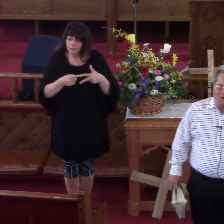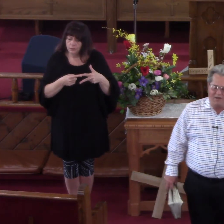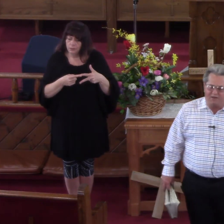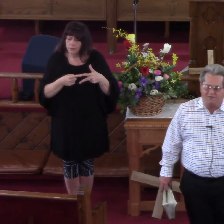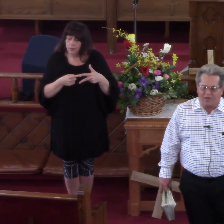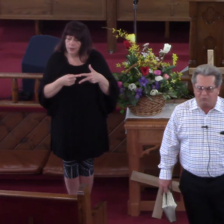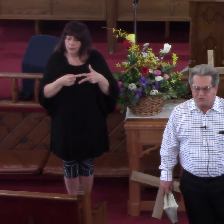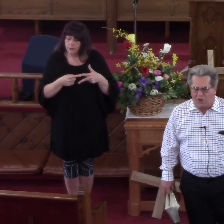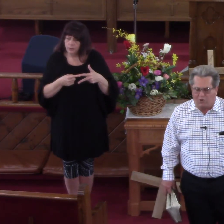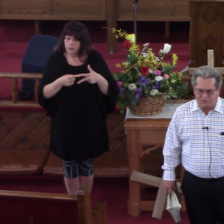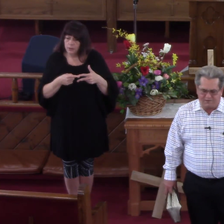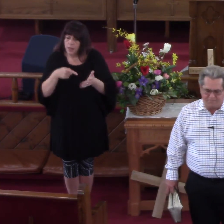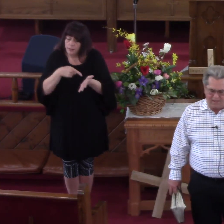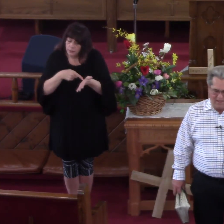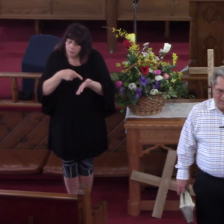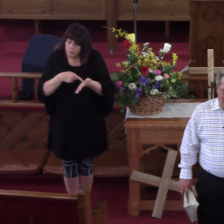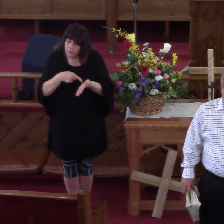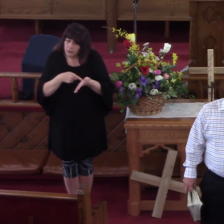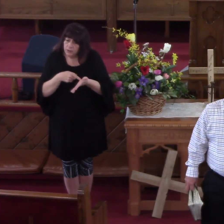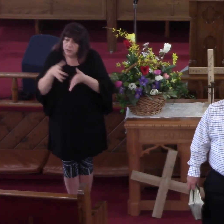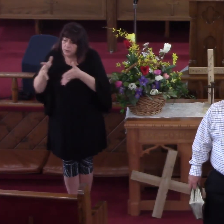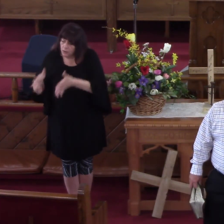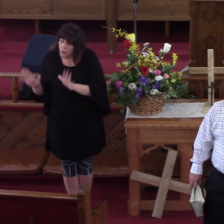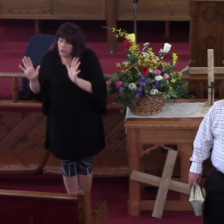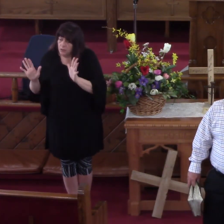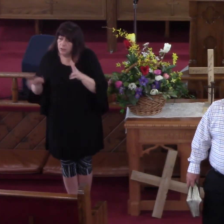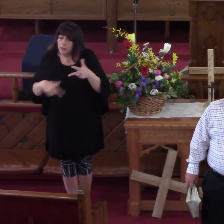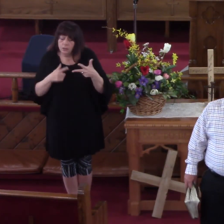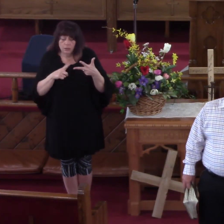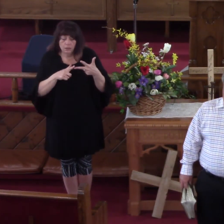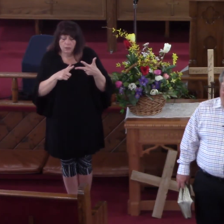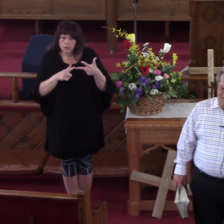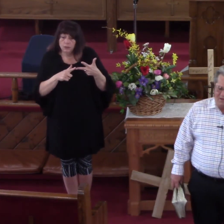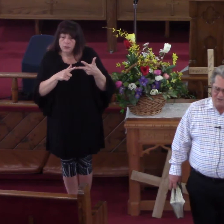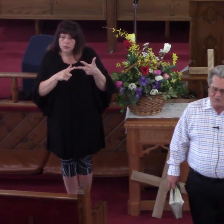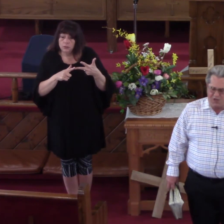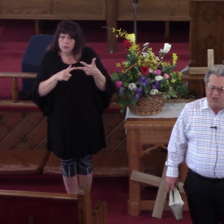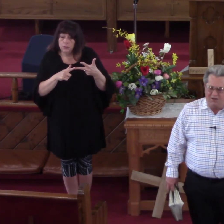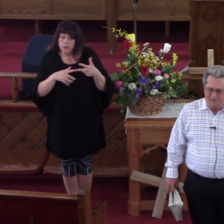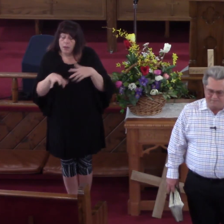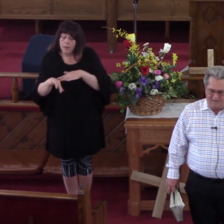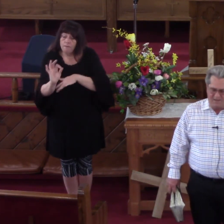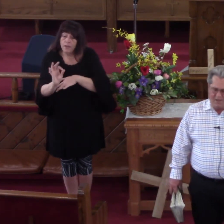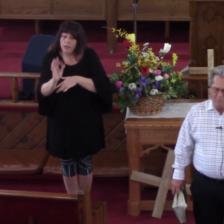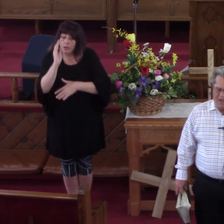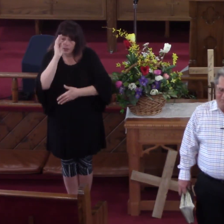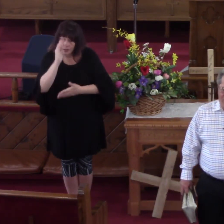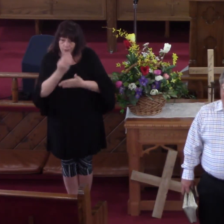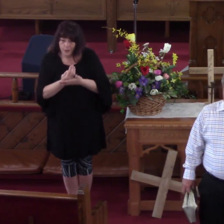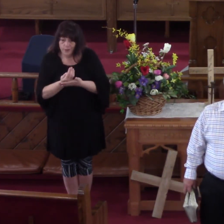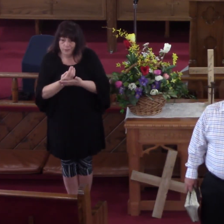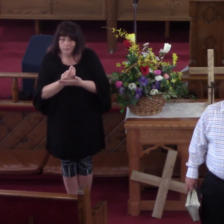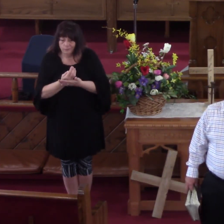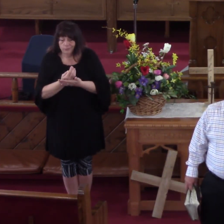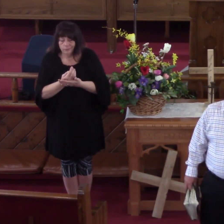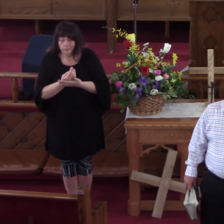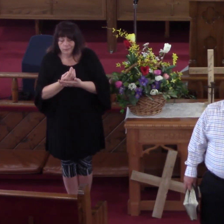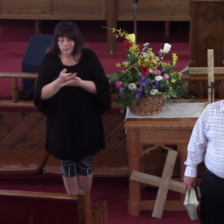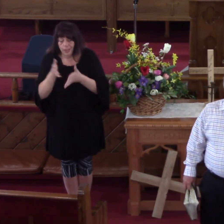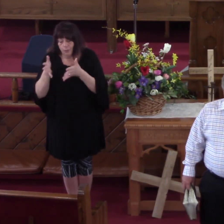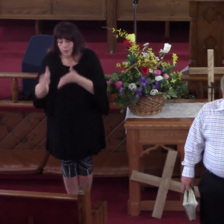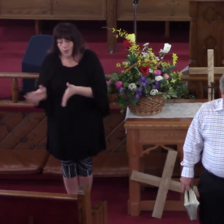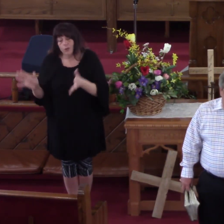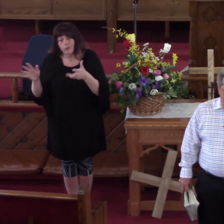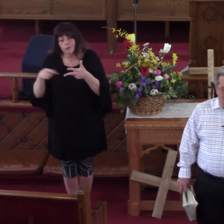Coin Of Money That Was Lost And Here That We Find A Son That My Friend That Was